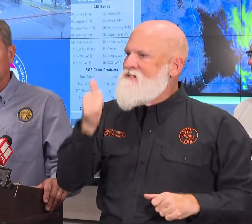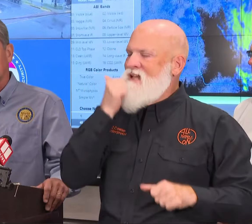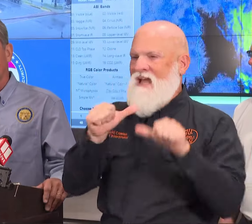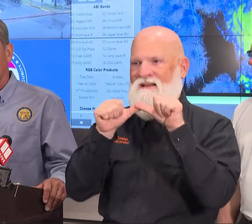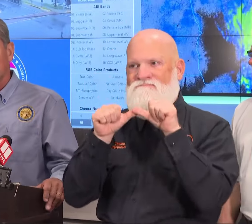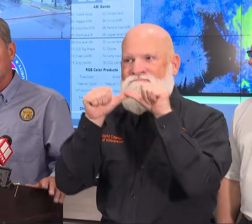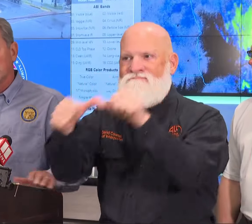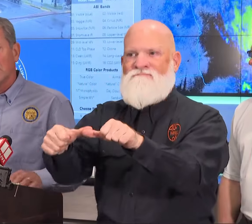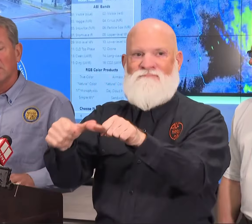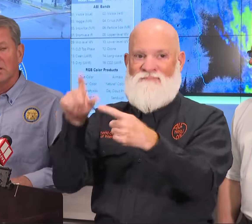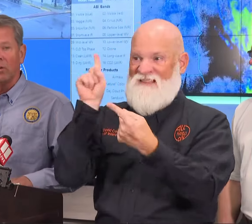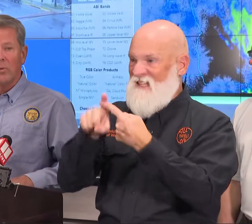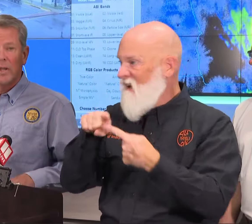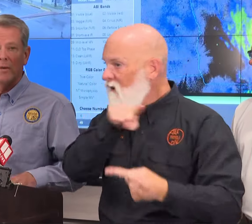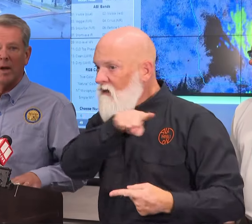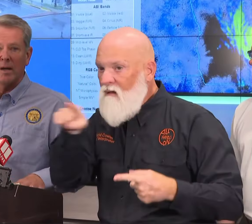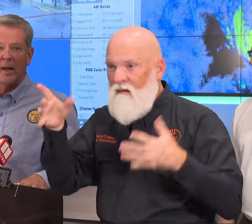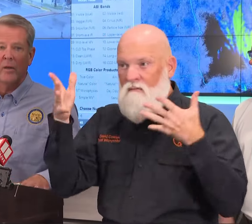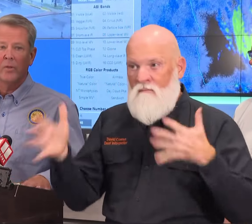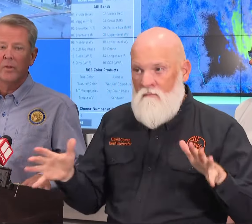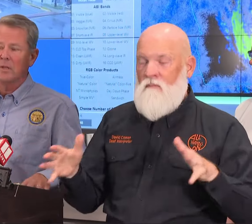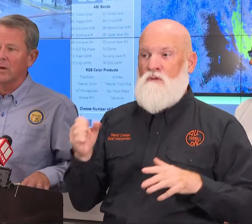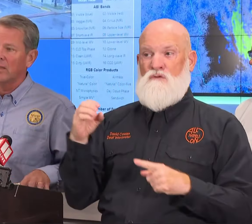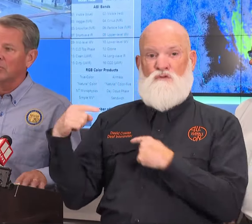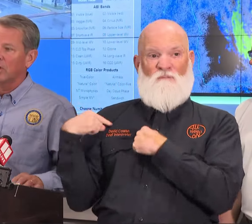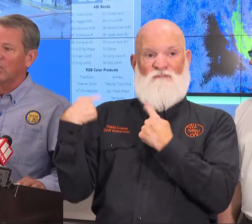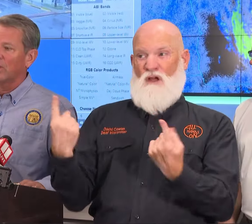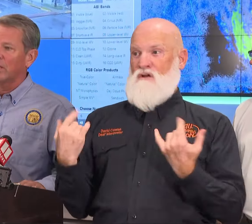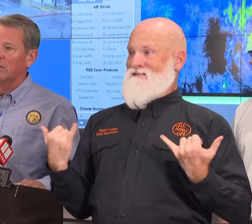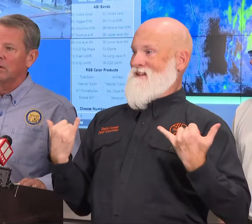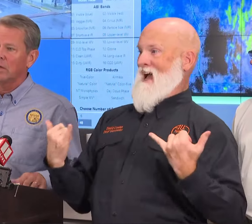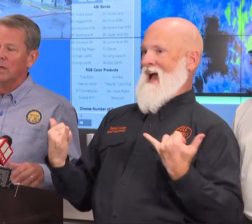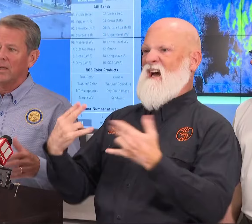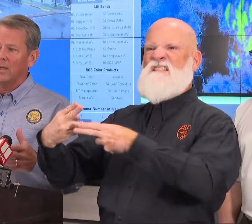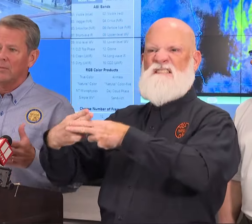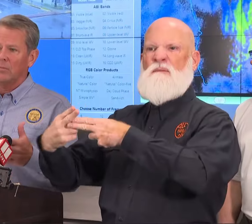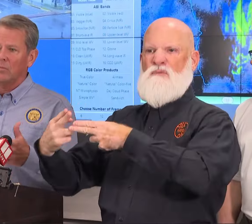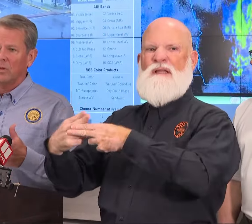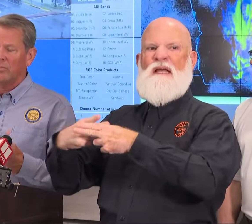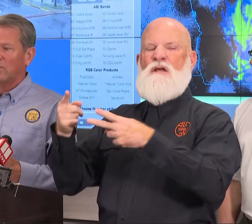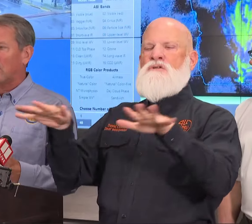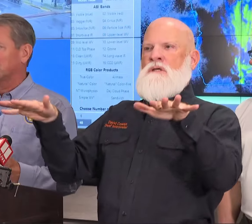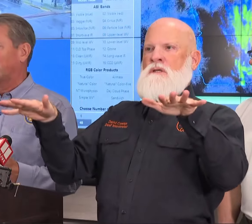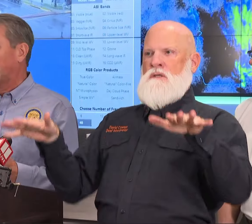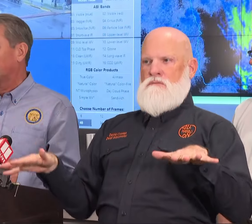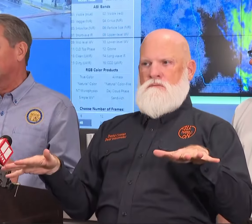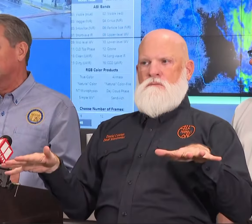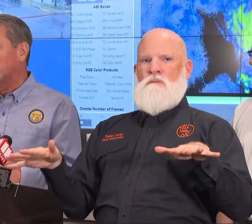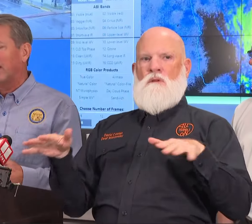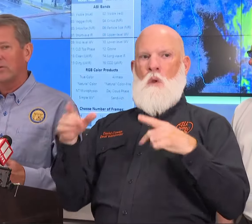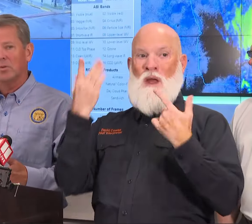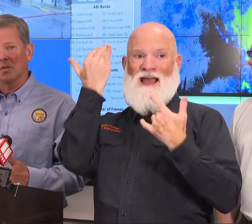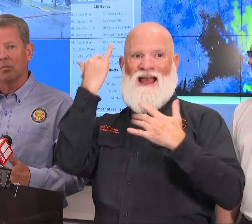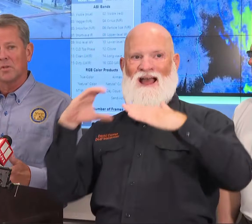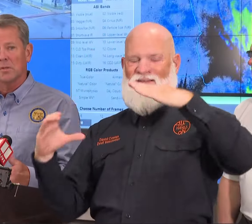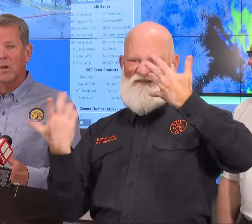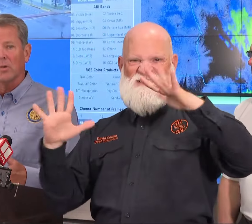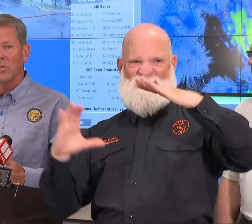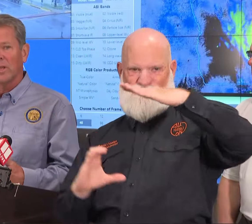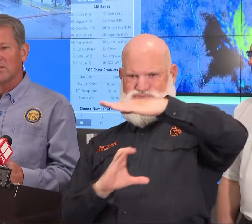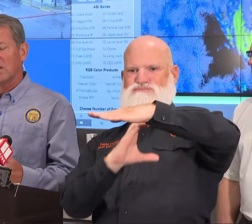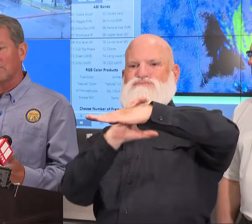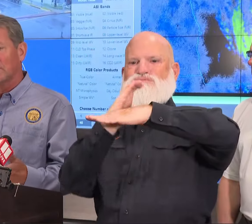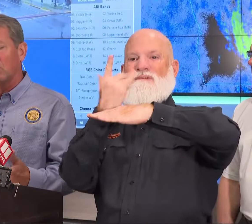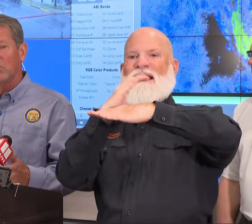fortunate in some ways that we're getting a little break right now and are able to go in. And the loss of power that we had with some of the